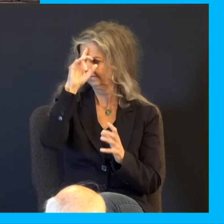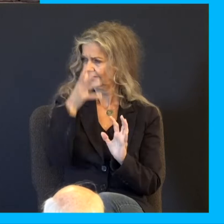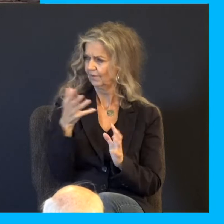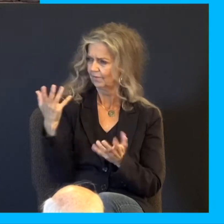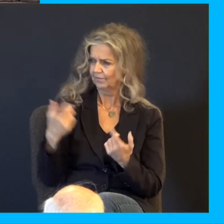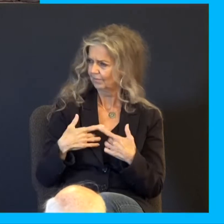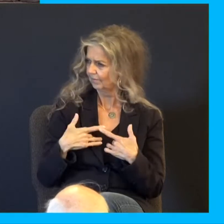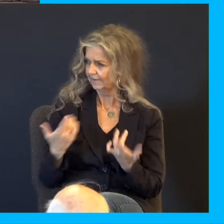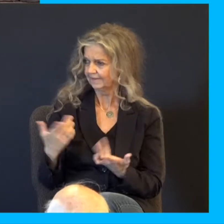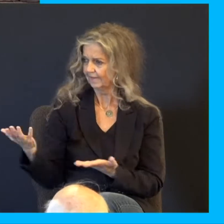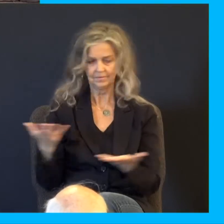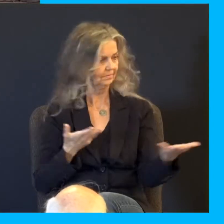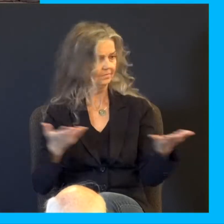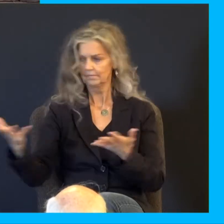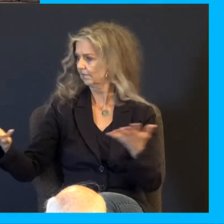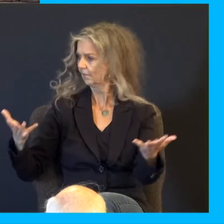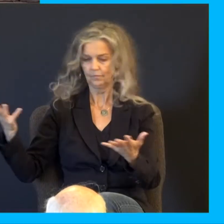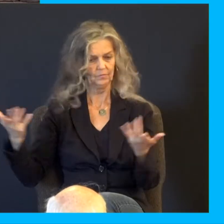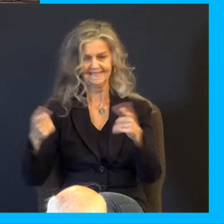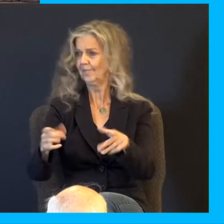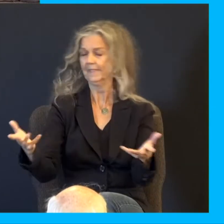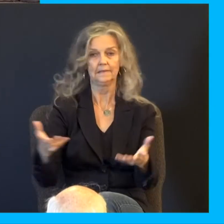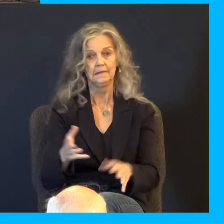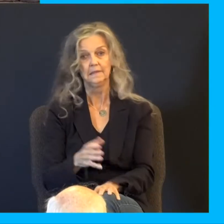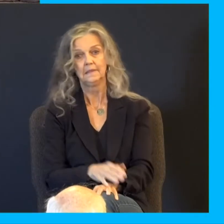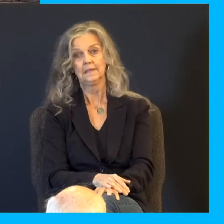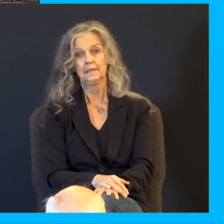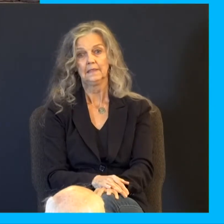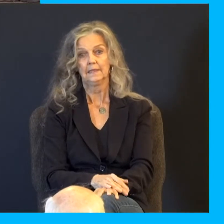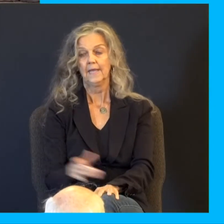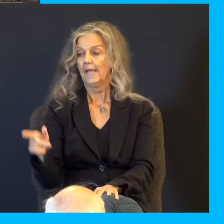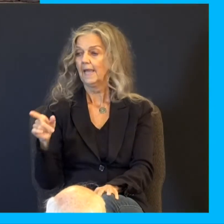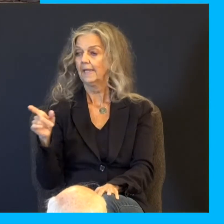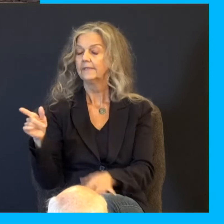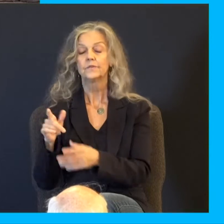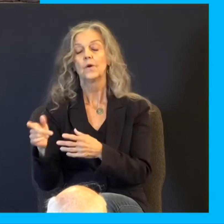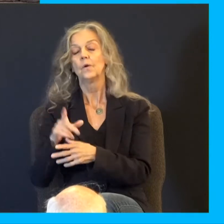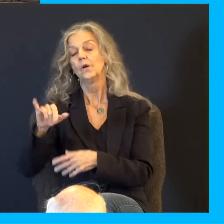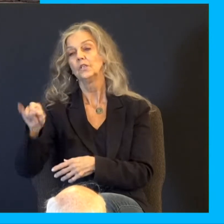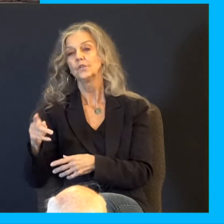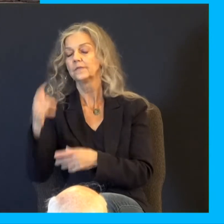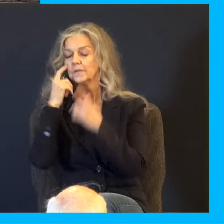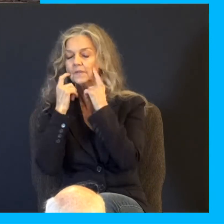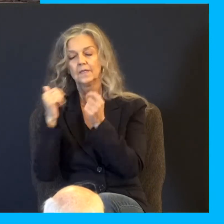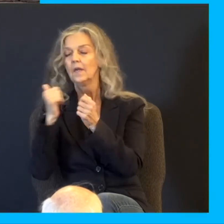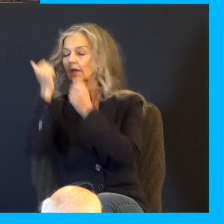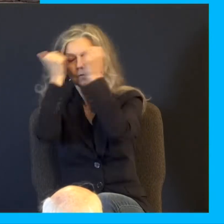whoosh, whoosh. And he washed his face, and he went out, and he refrained himself. That's an interesting word,